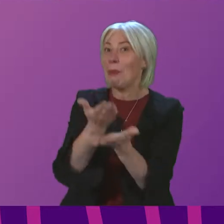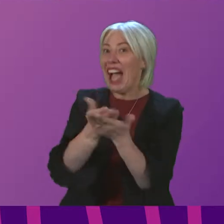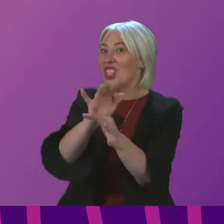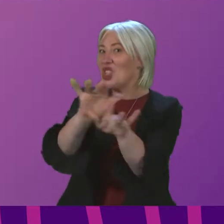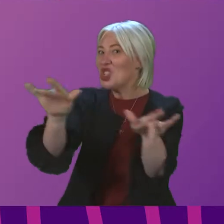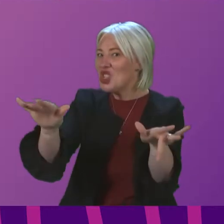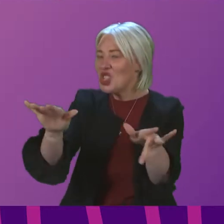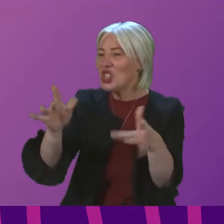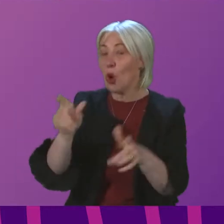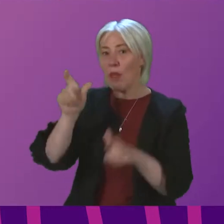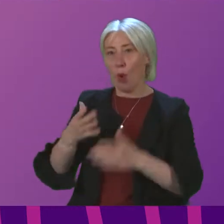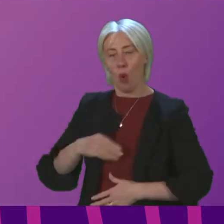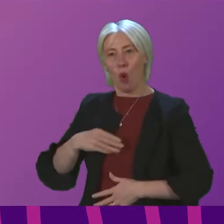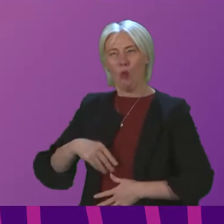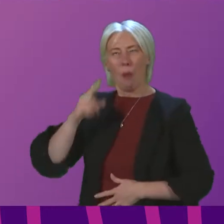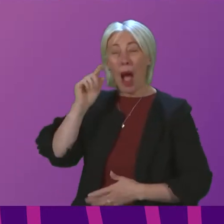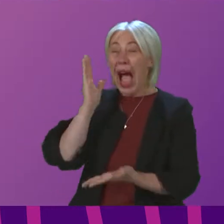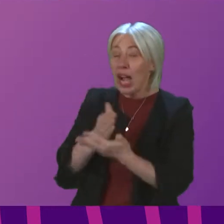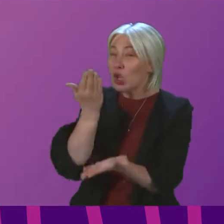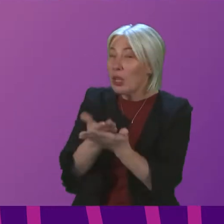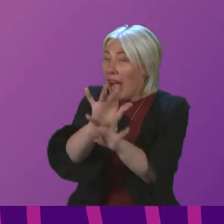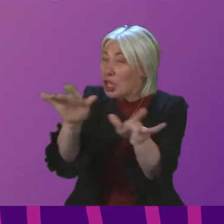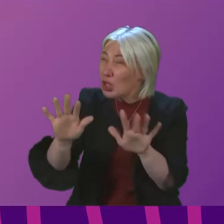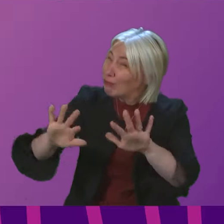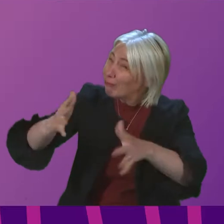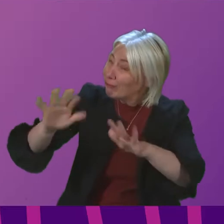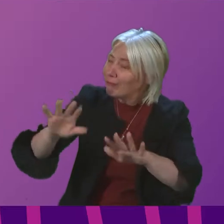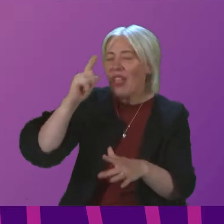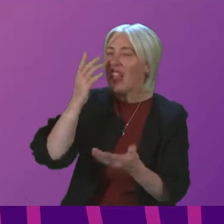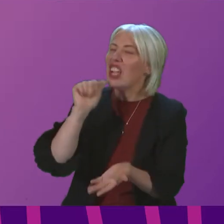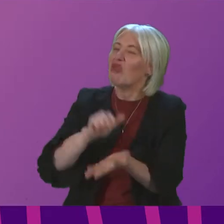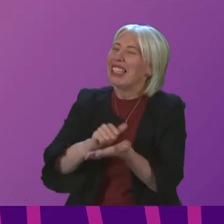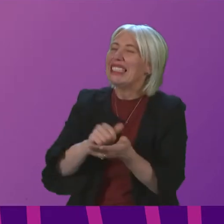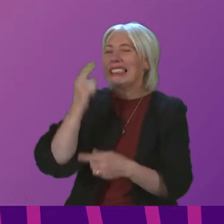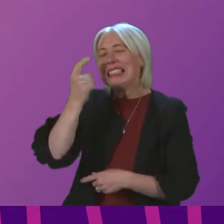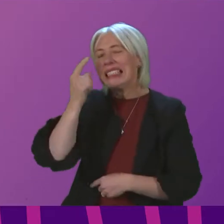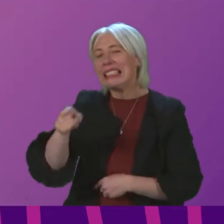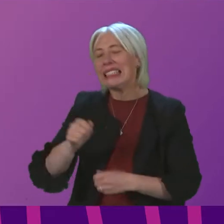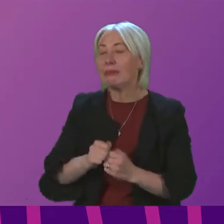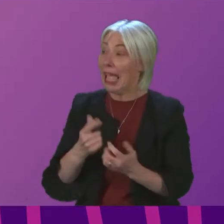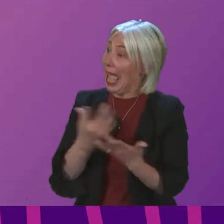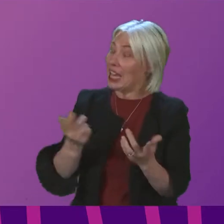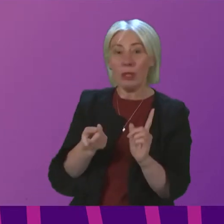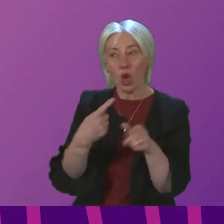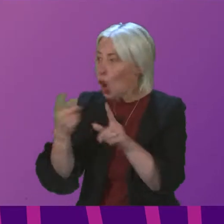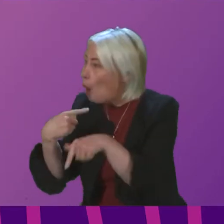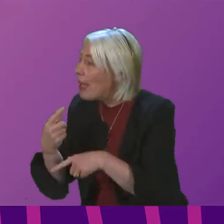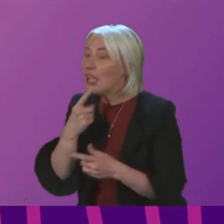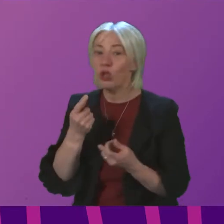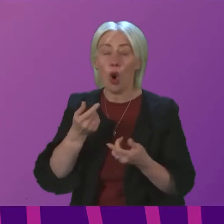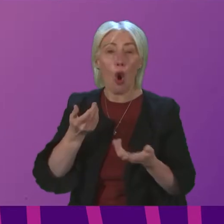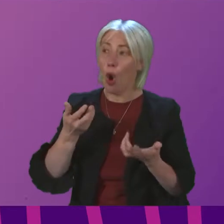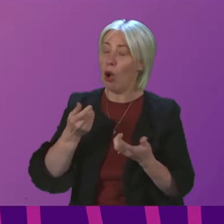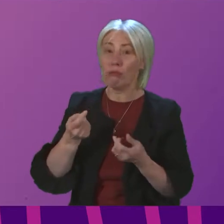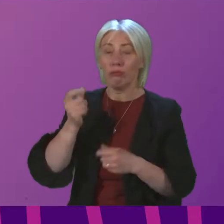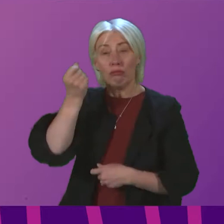secured. And, you know, I think that is a reasonable point to make. Do members have any comments or suggestions as to how we